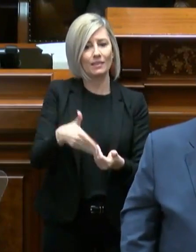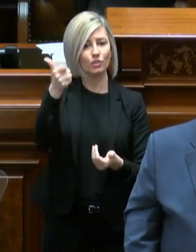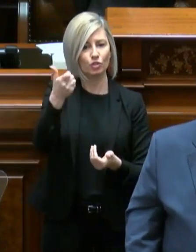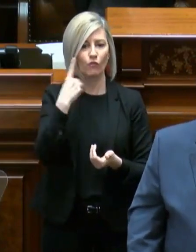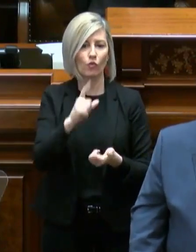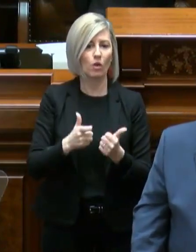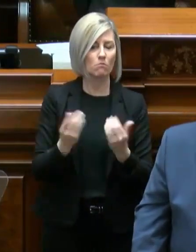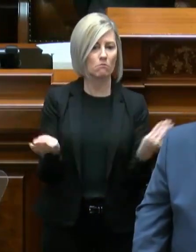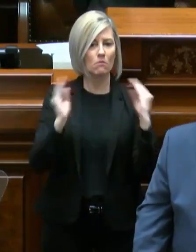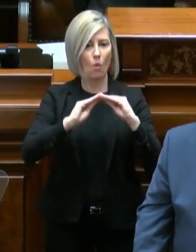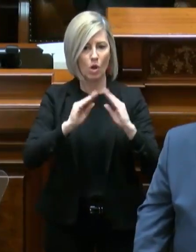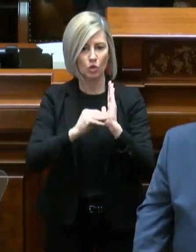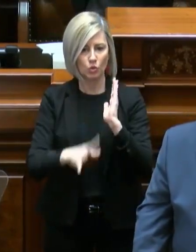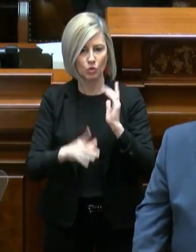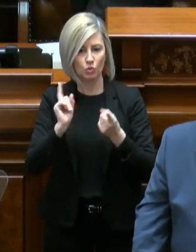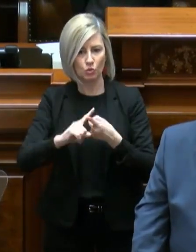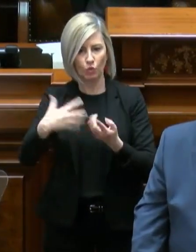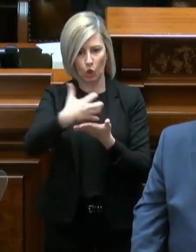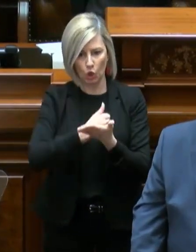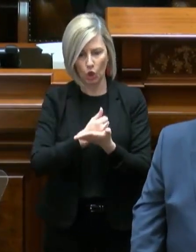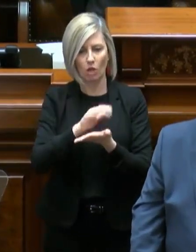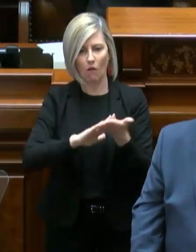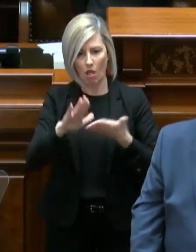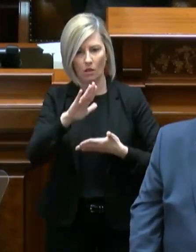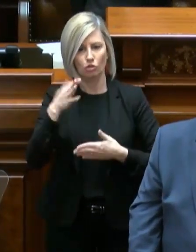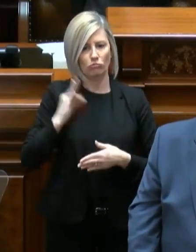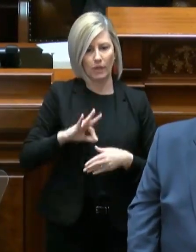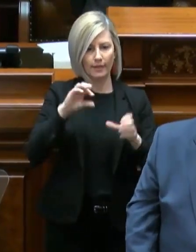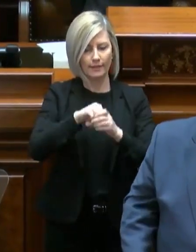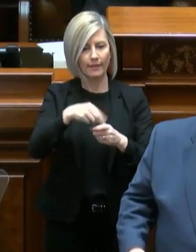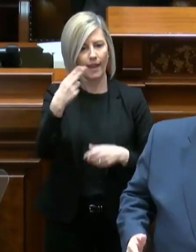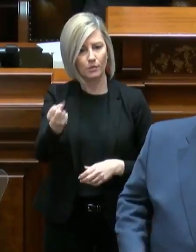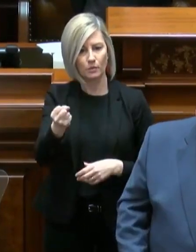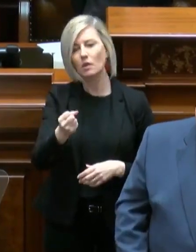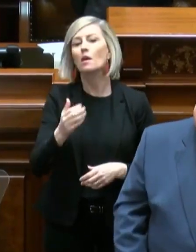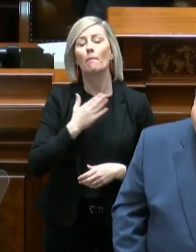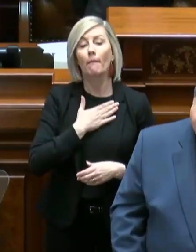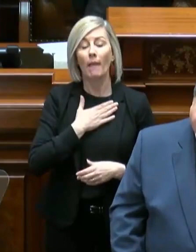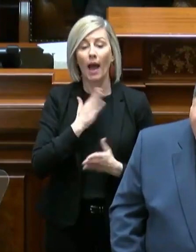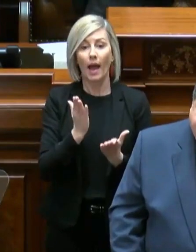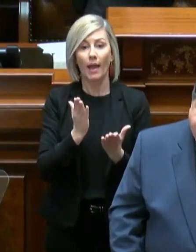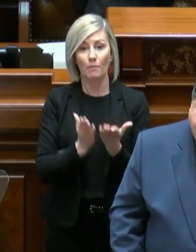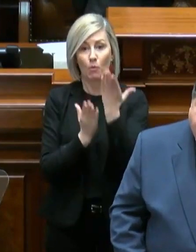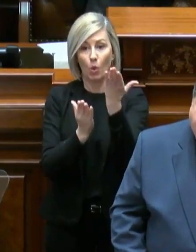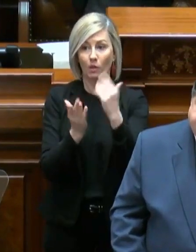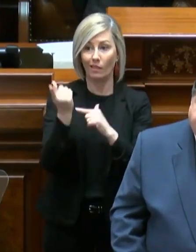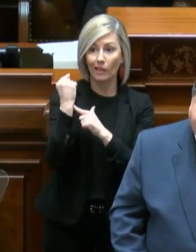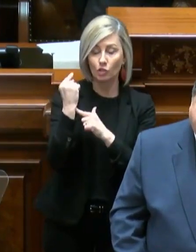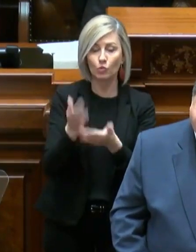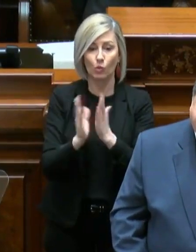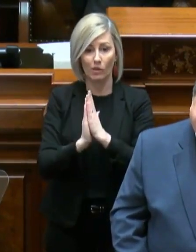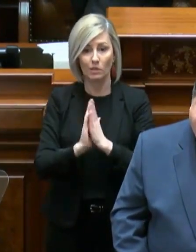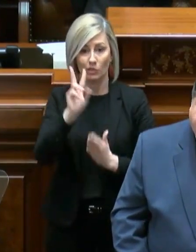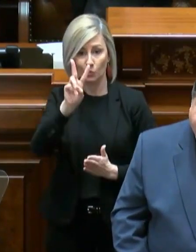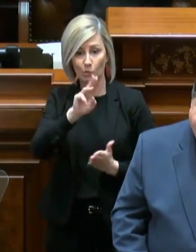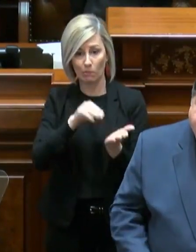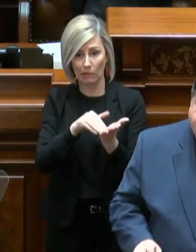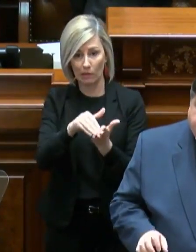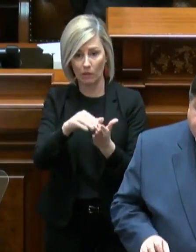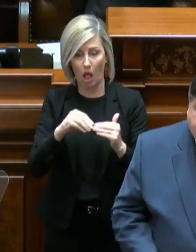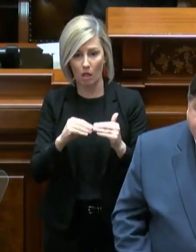for more students to earn college credit in high school. My budget proposal last year requested $2 million